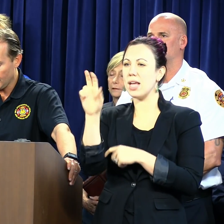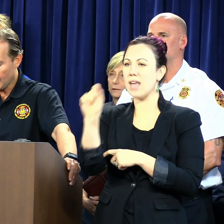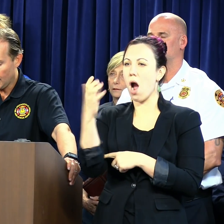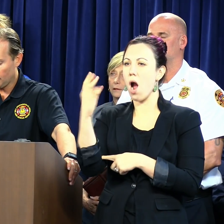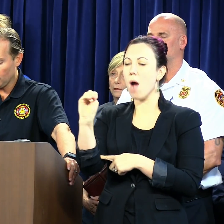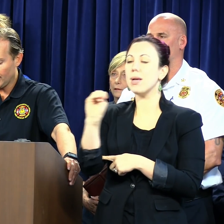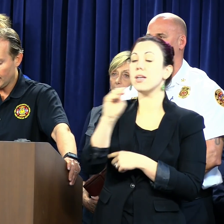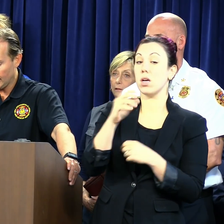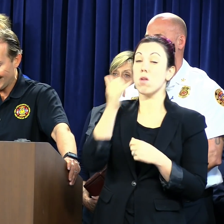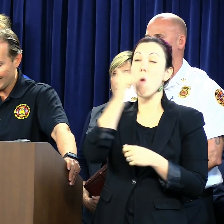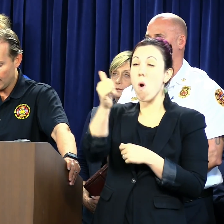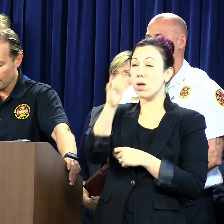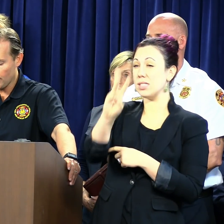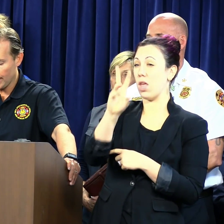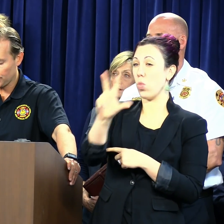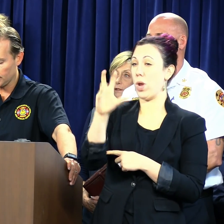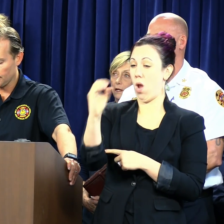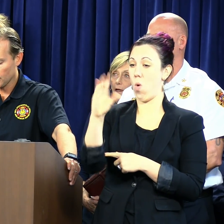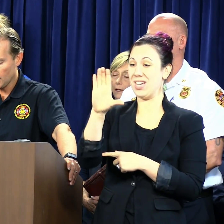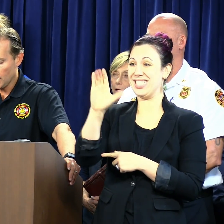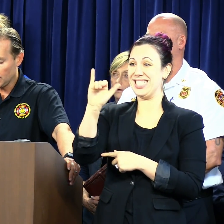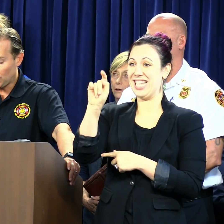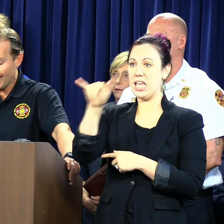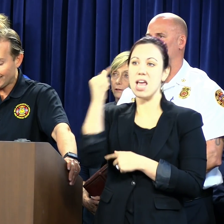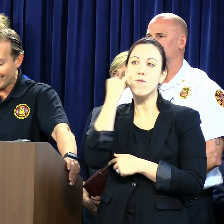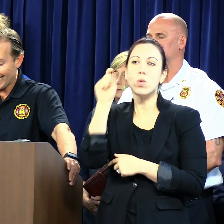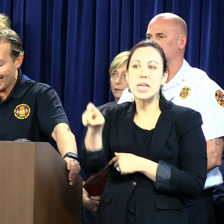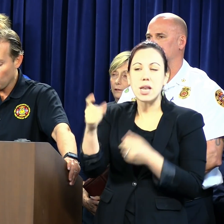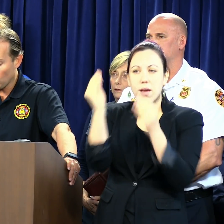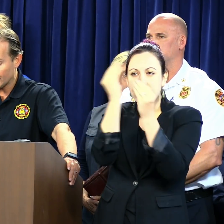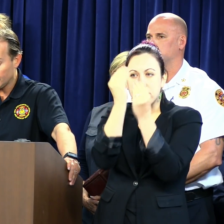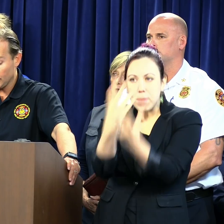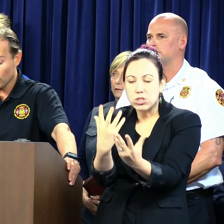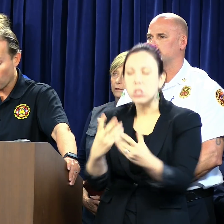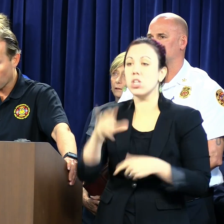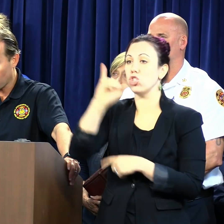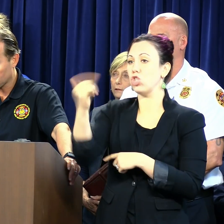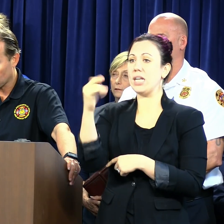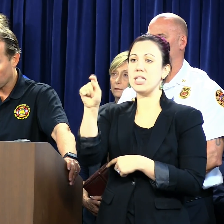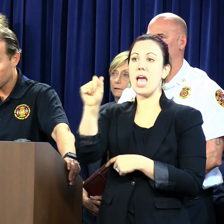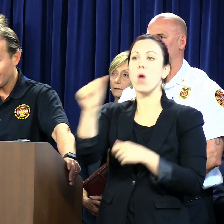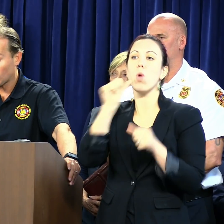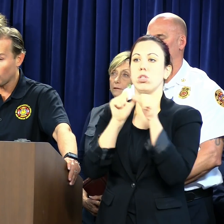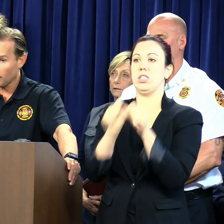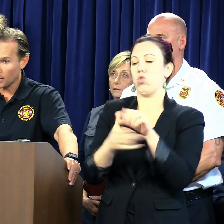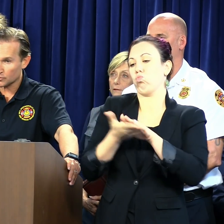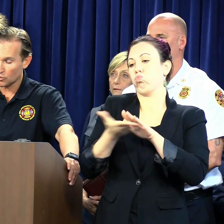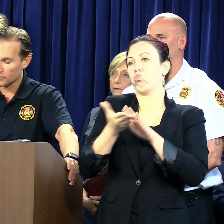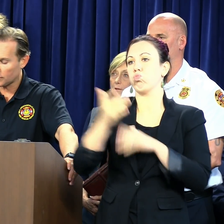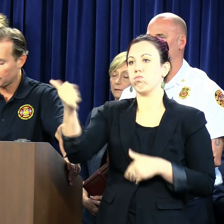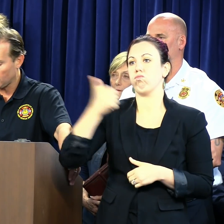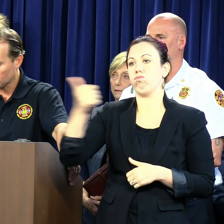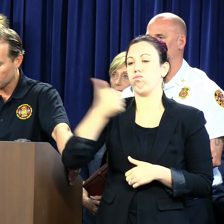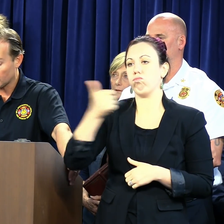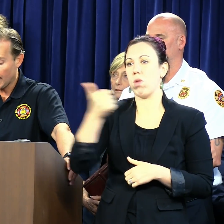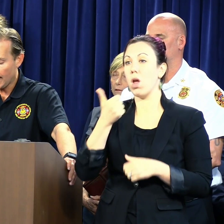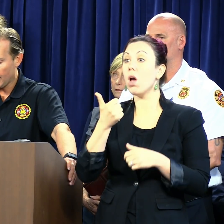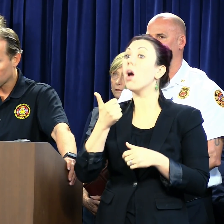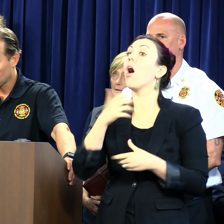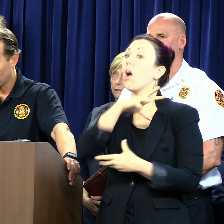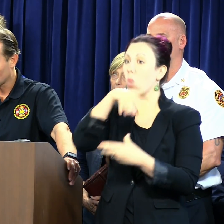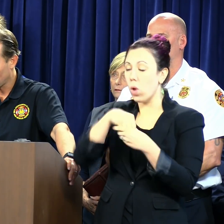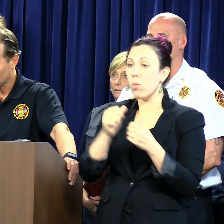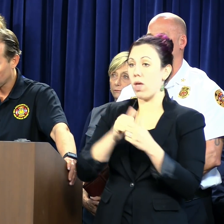-CITY if you need any information. JTA will continue normal bus service, including bus service to shelters